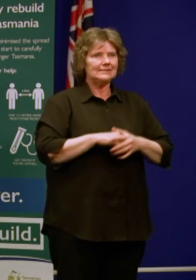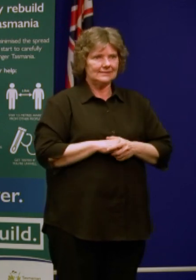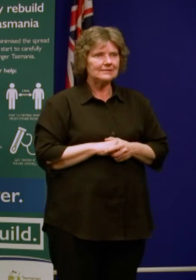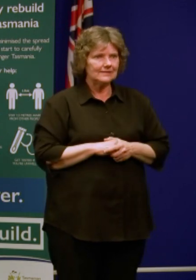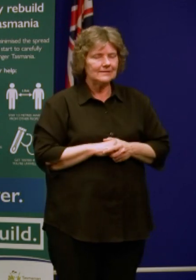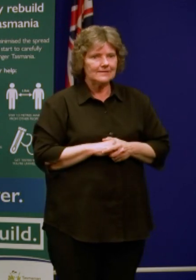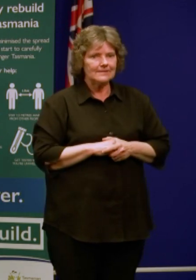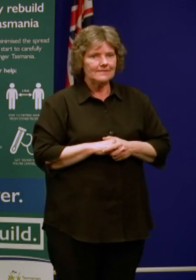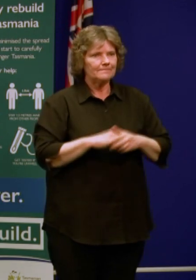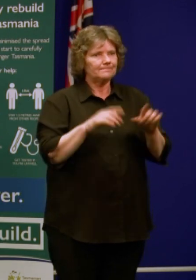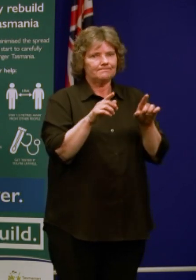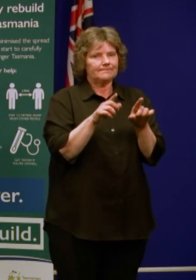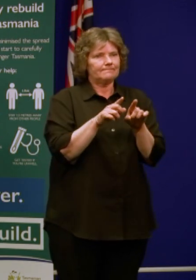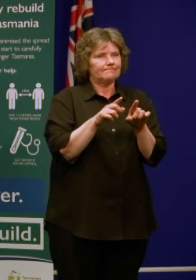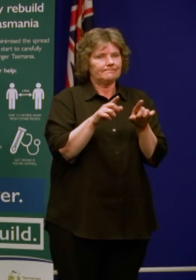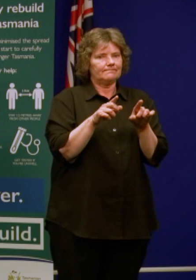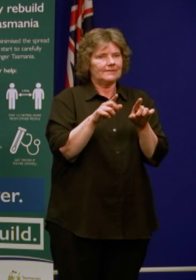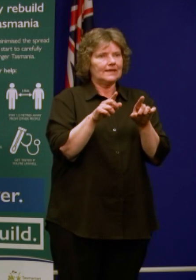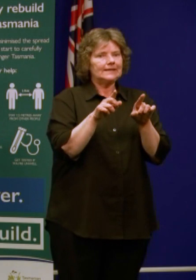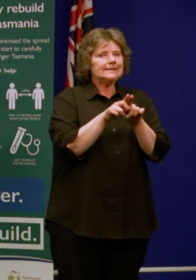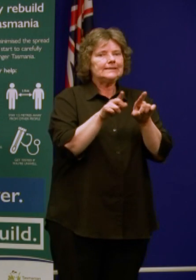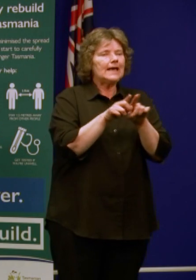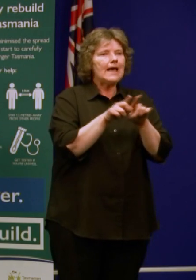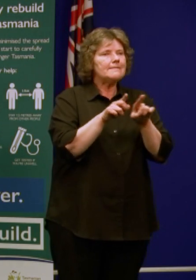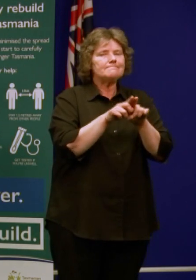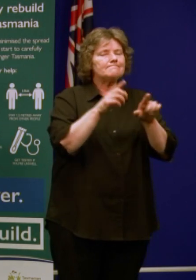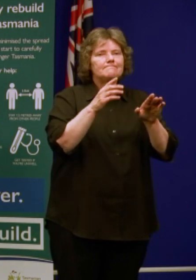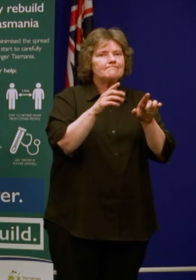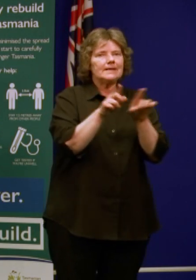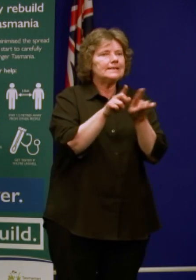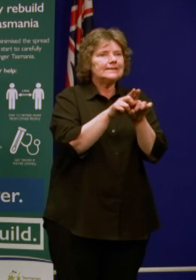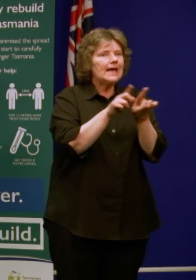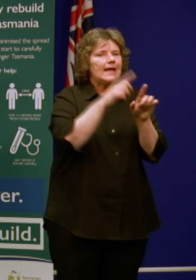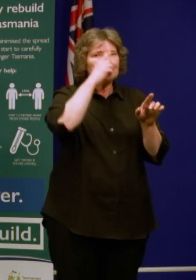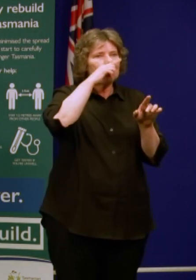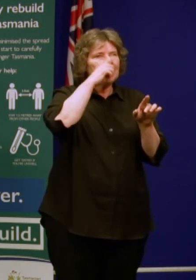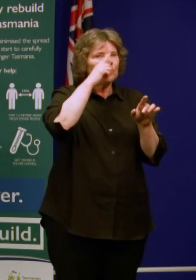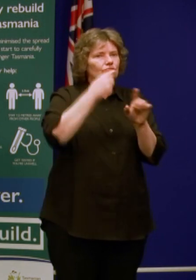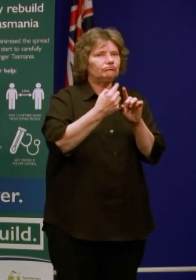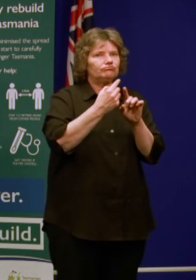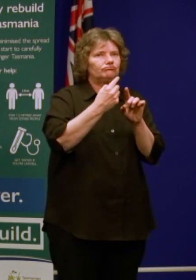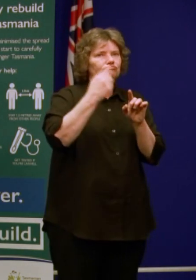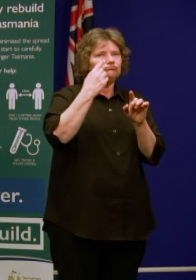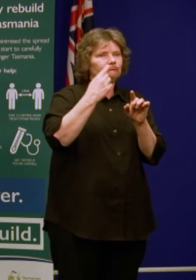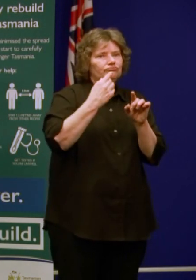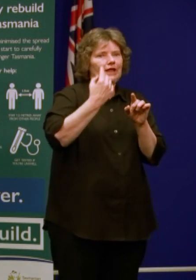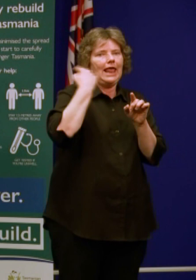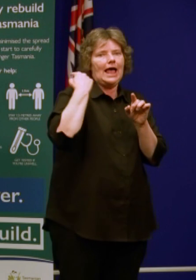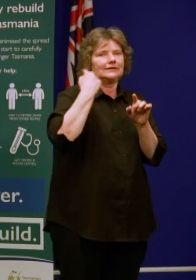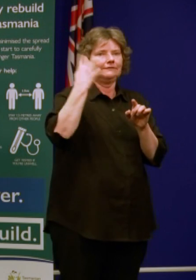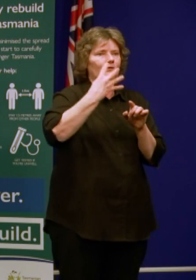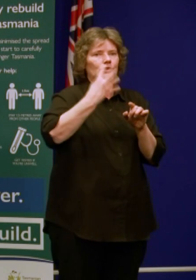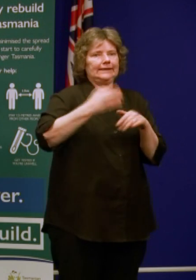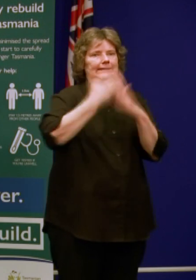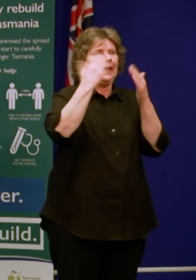treatment for someone who has spent time in the last 14 days in Victoria and they travel home